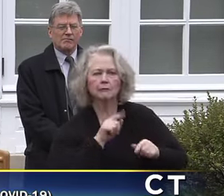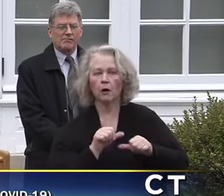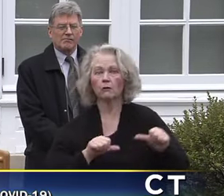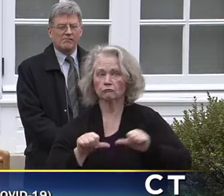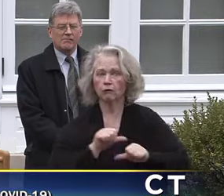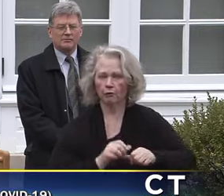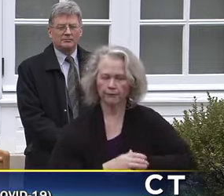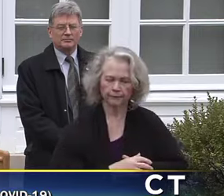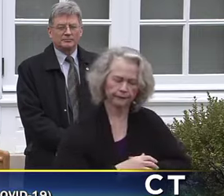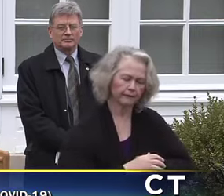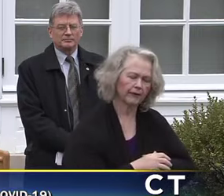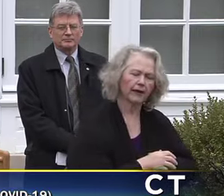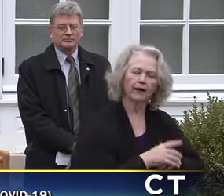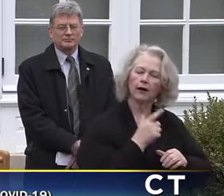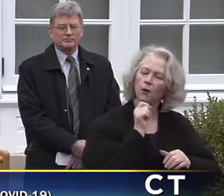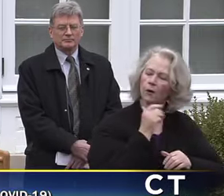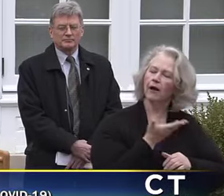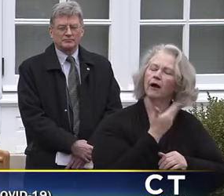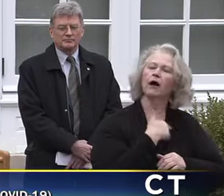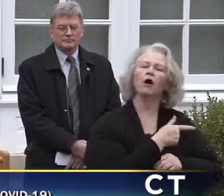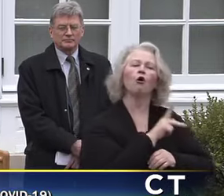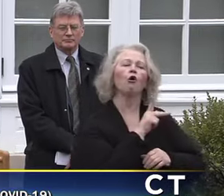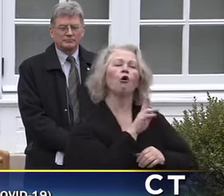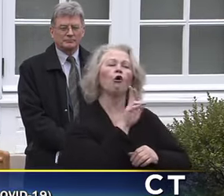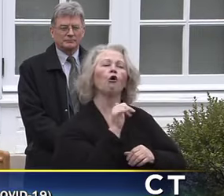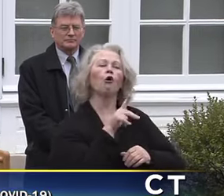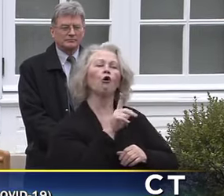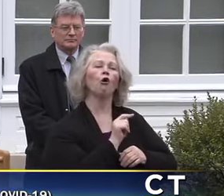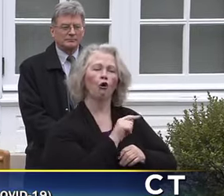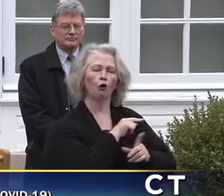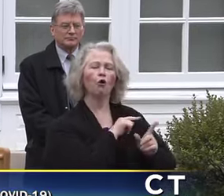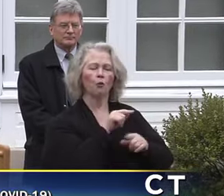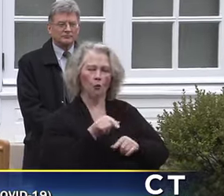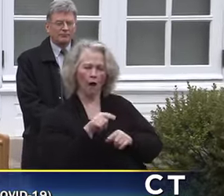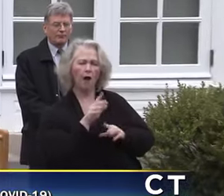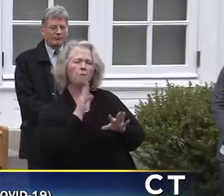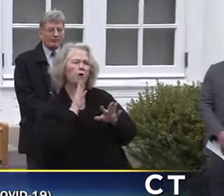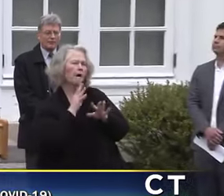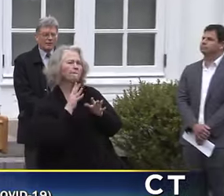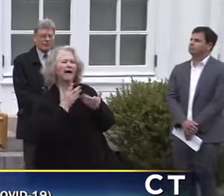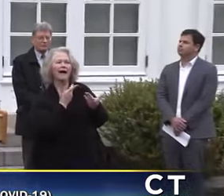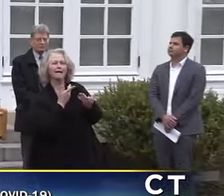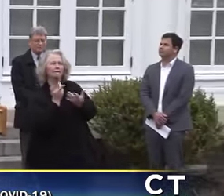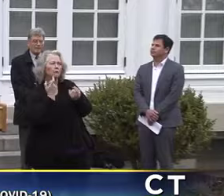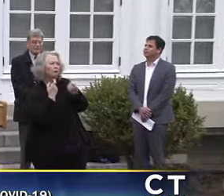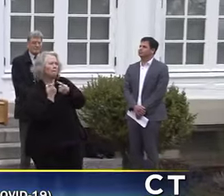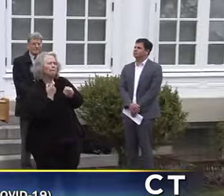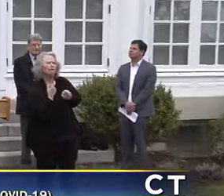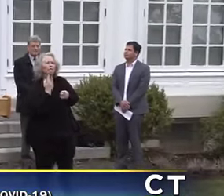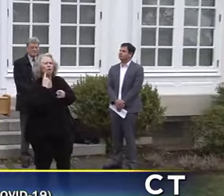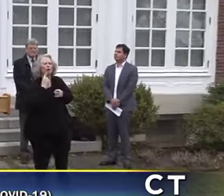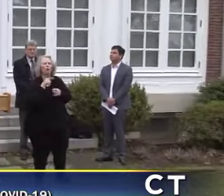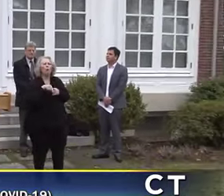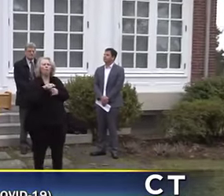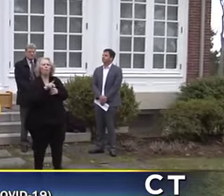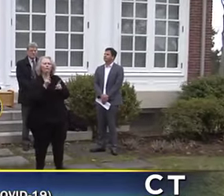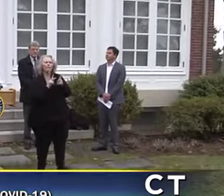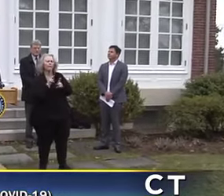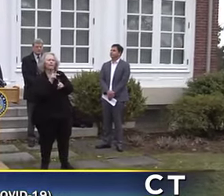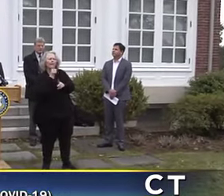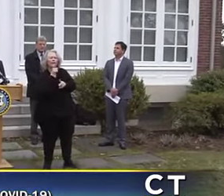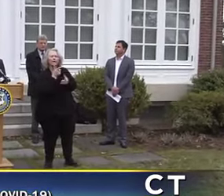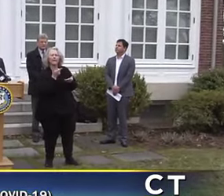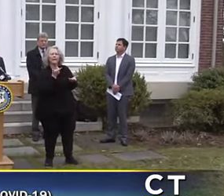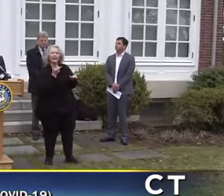that, I've got, who else do we have here? Kurt's going to be able to talk a little bit if you have questions about what we're doing, you know, for those folks who, you know, need